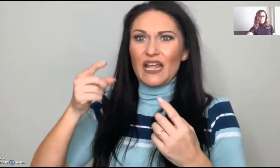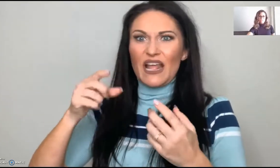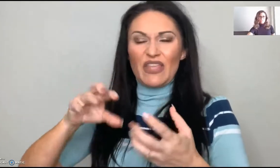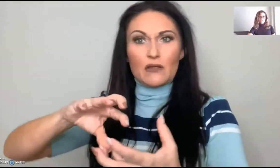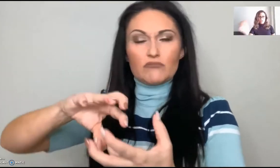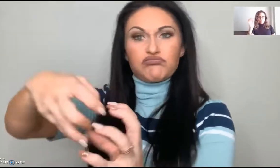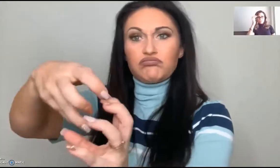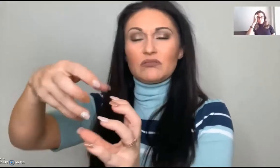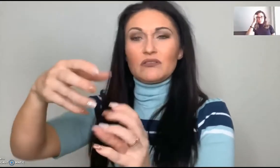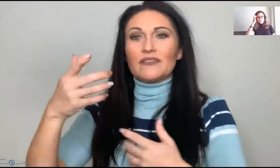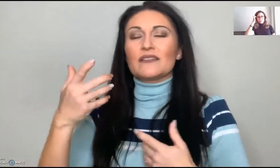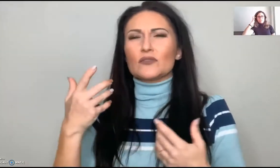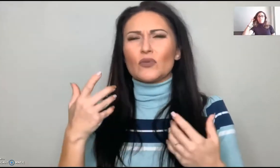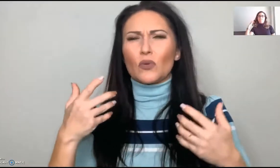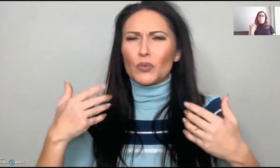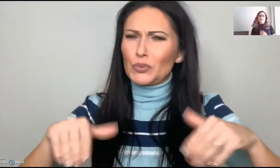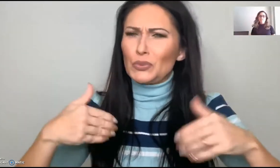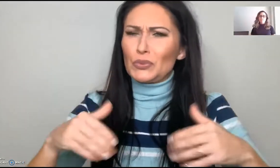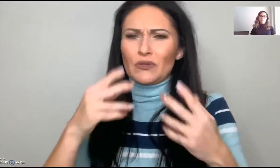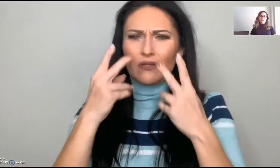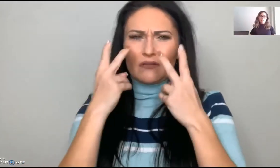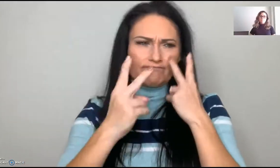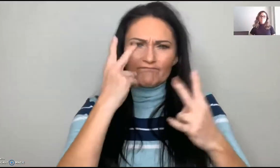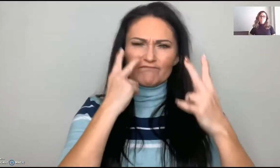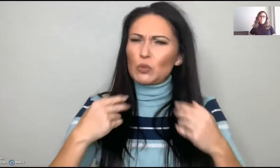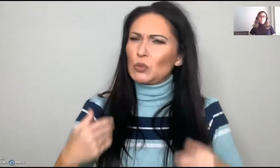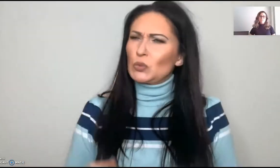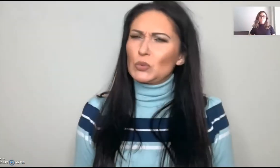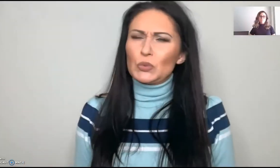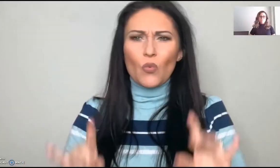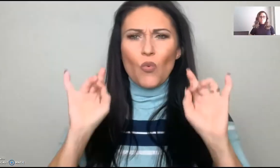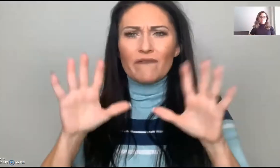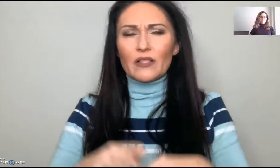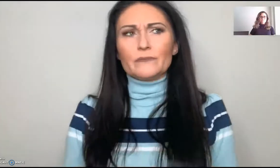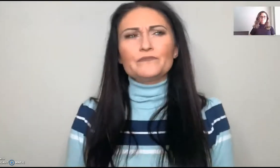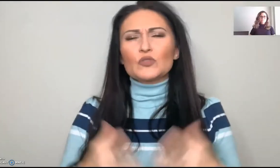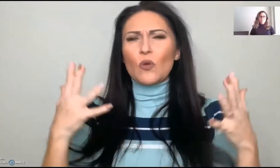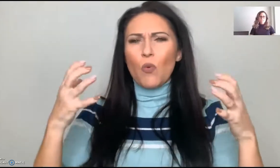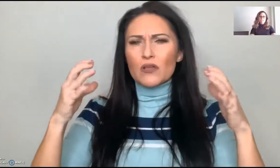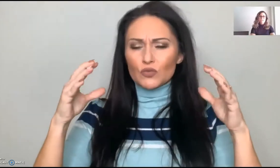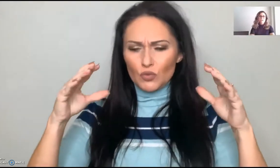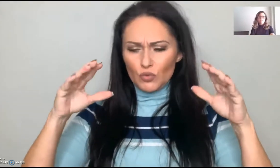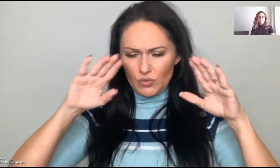You have to understand that that can be really damaging and awful.